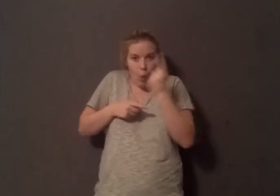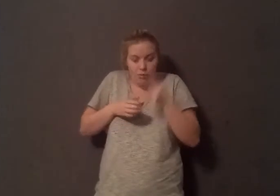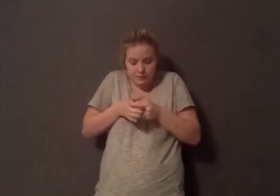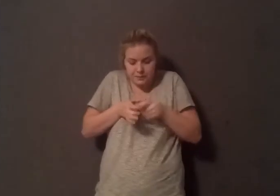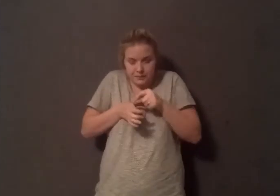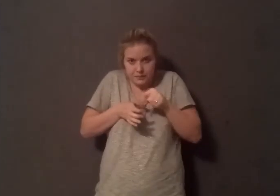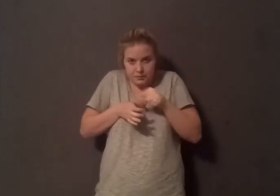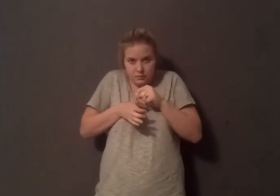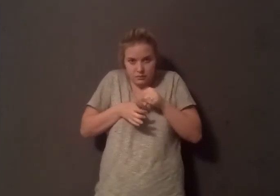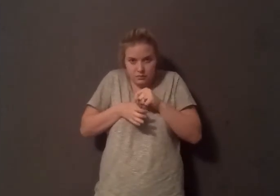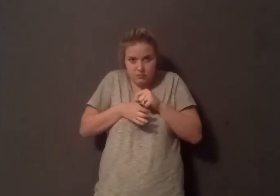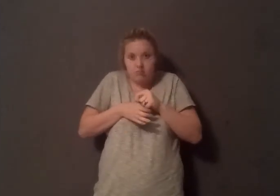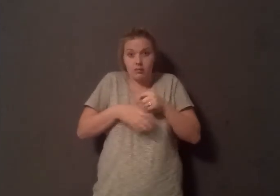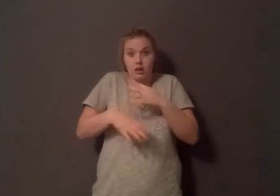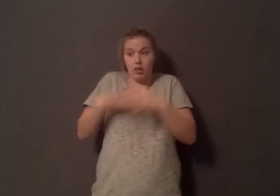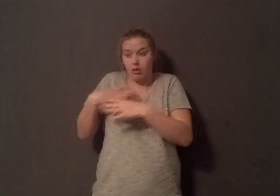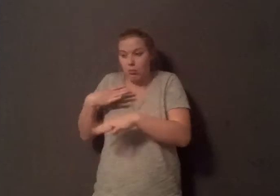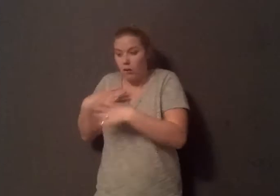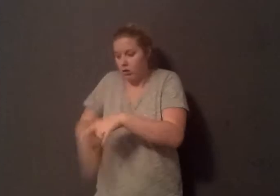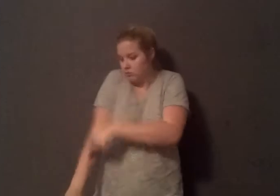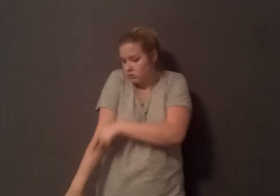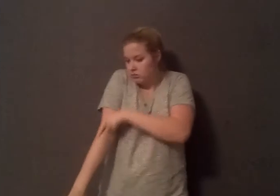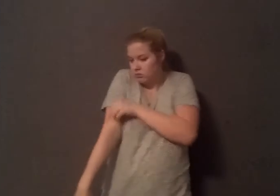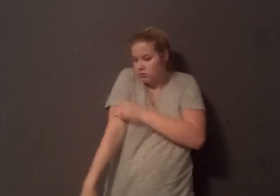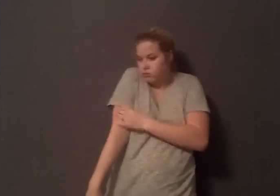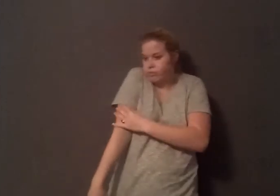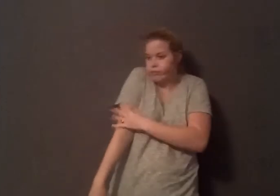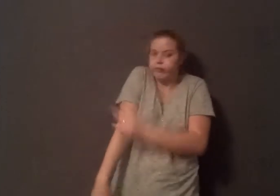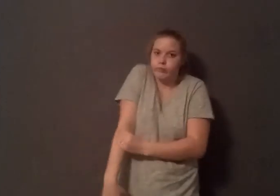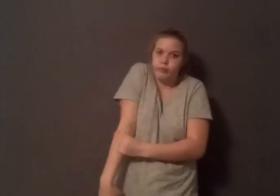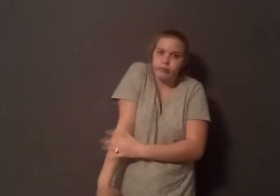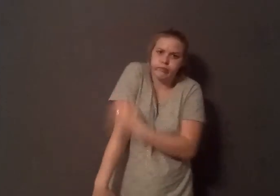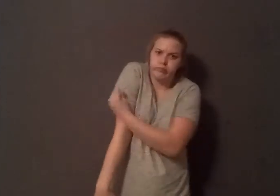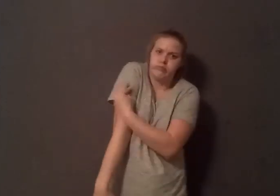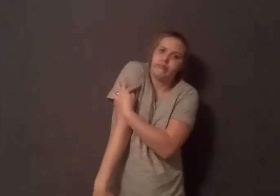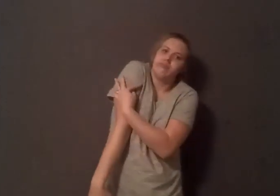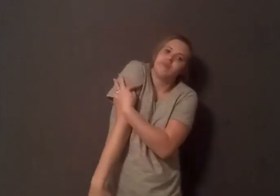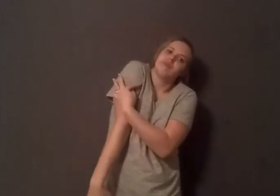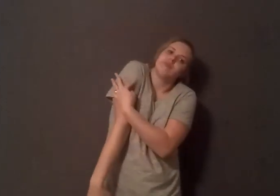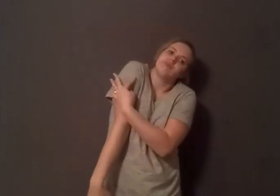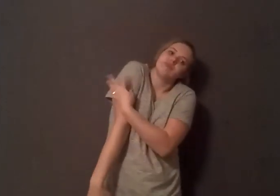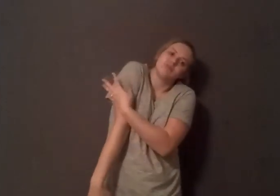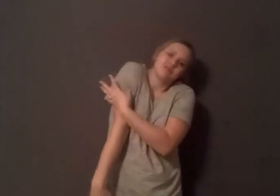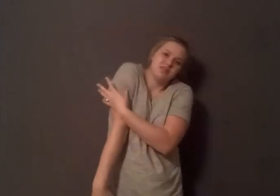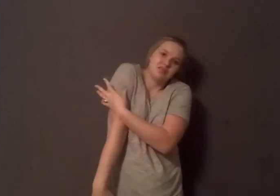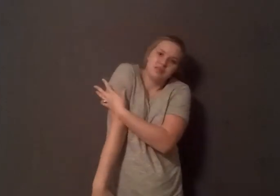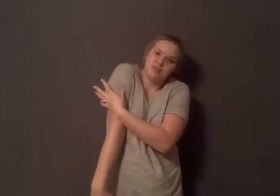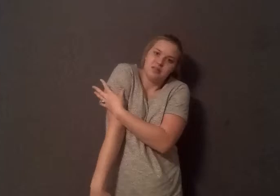cells. Our blood gets thicker and more viscous. It changes our hormone levels. It raises our cholesterol levels. There's nothing healthy about eating the yolk of the